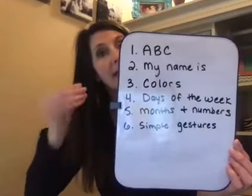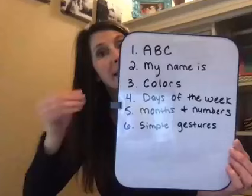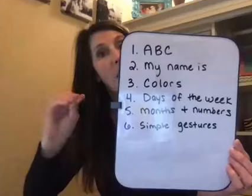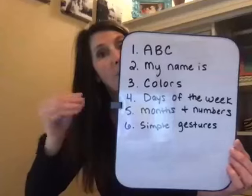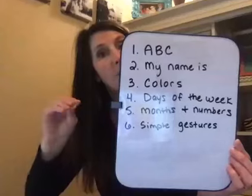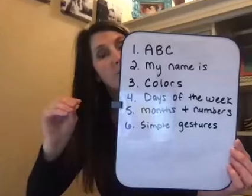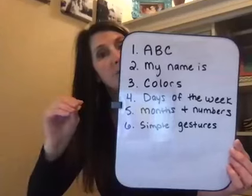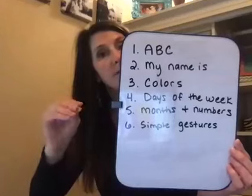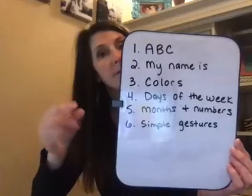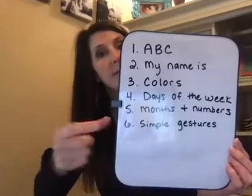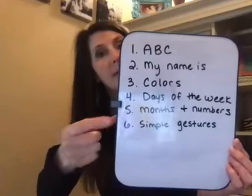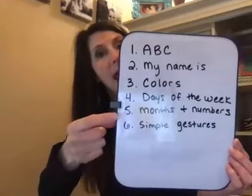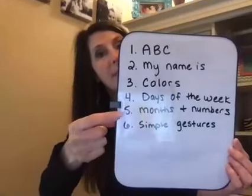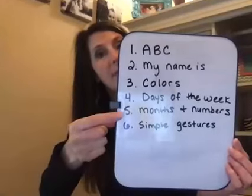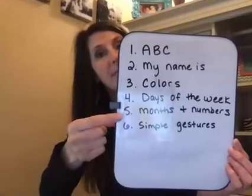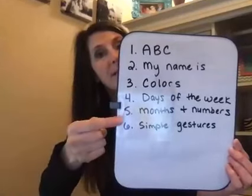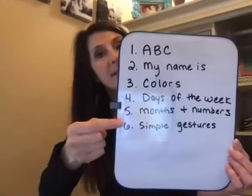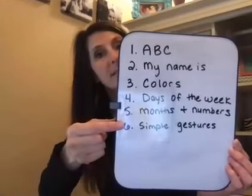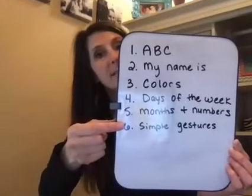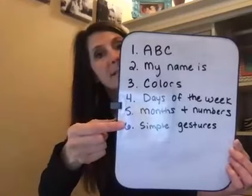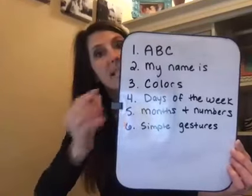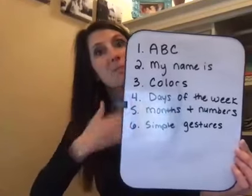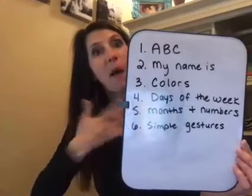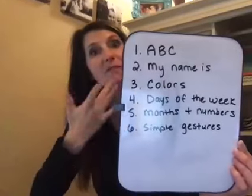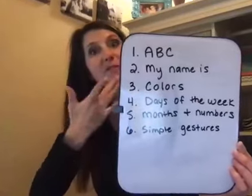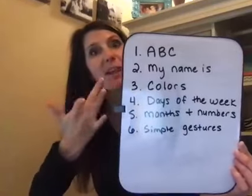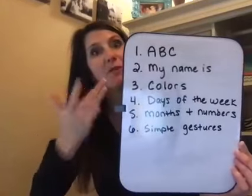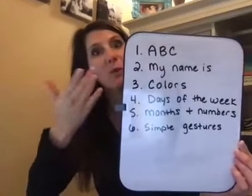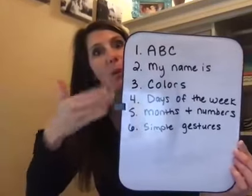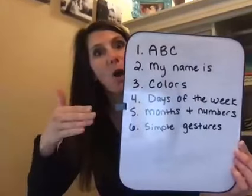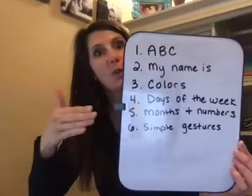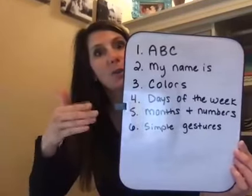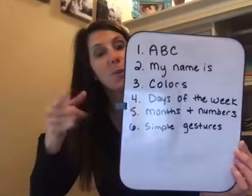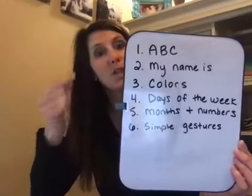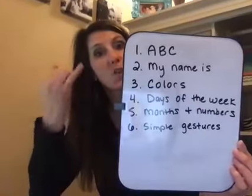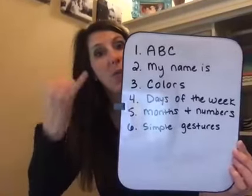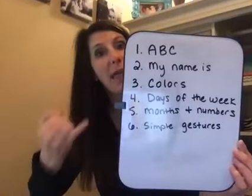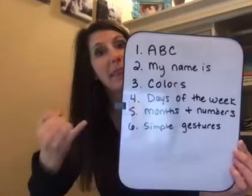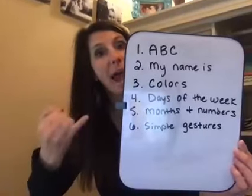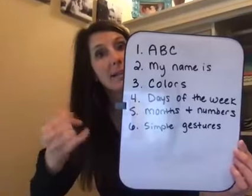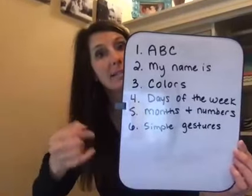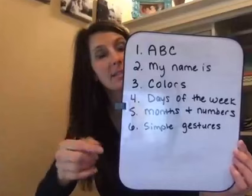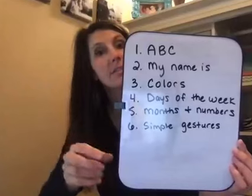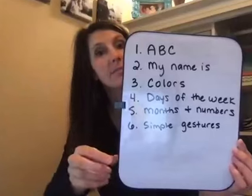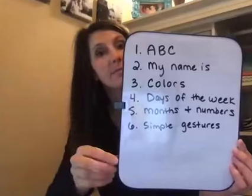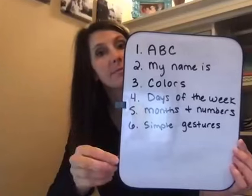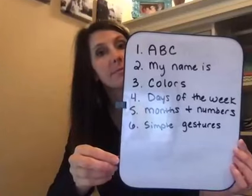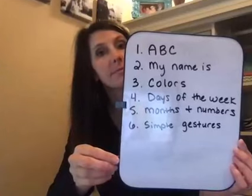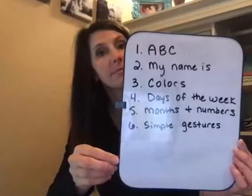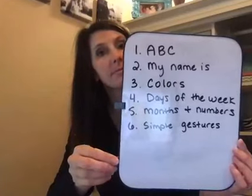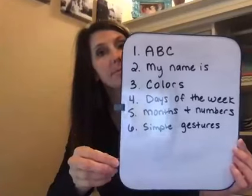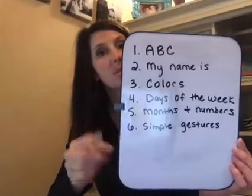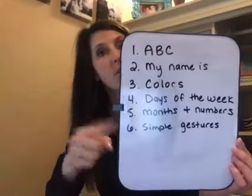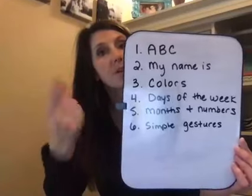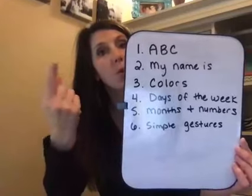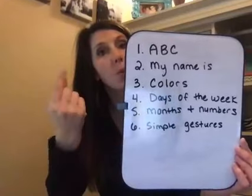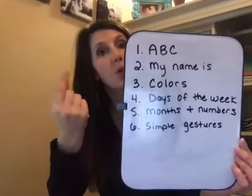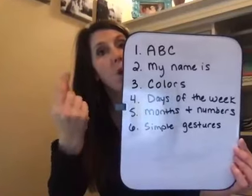numbers. I think this is my favourite part because you find less. So that's where we're going